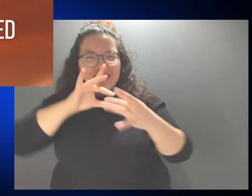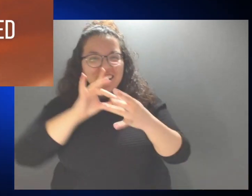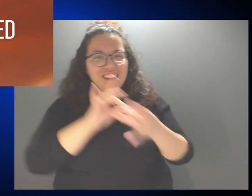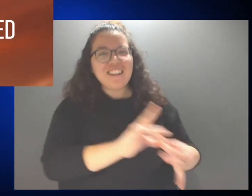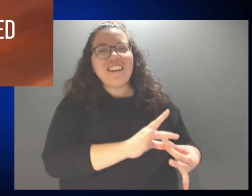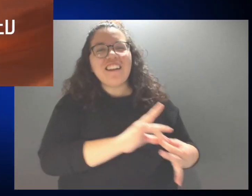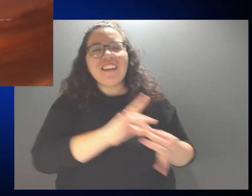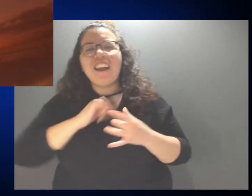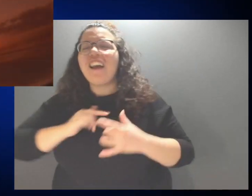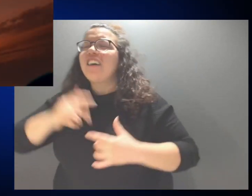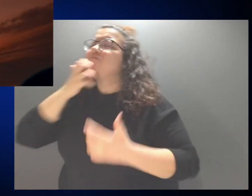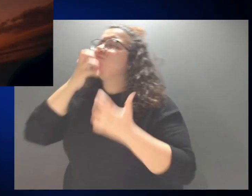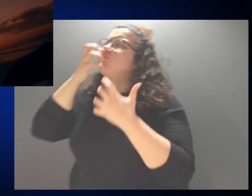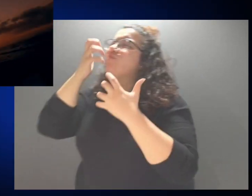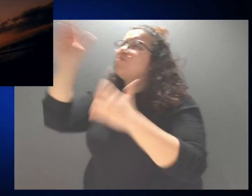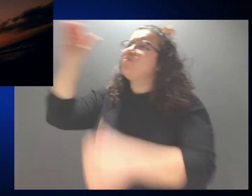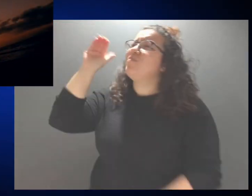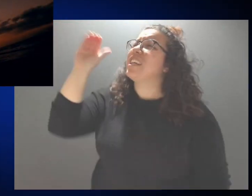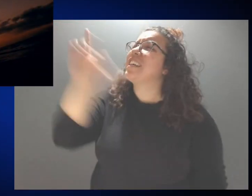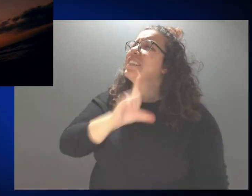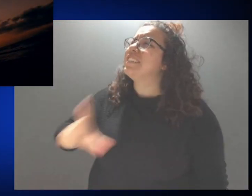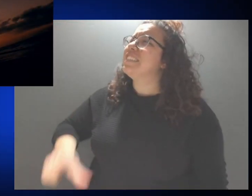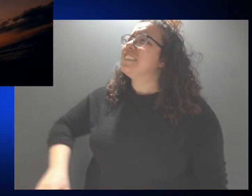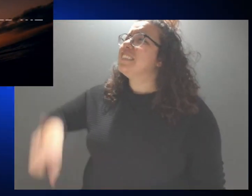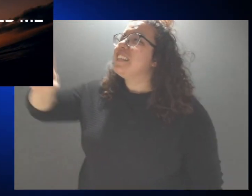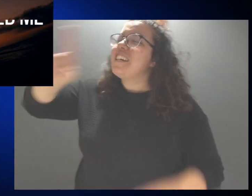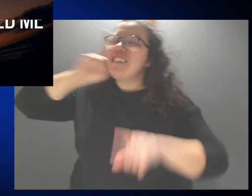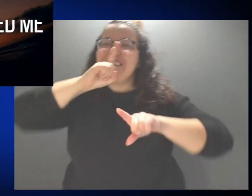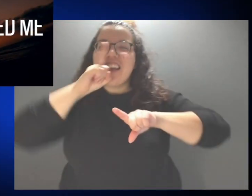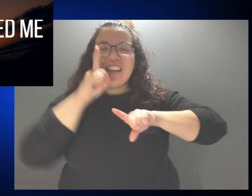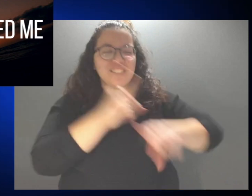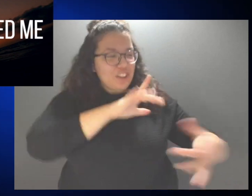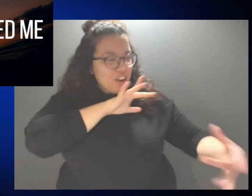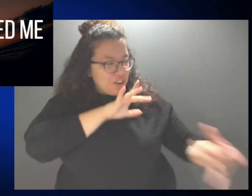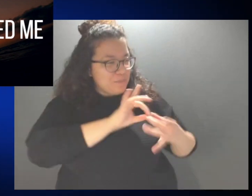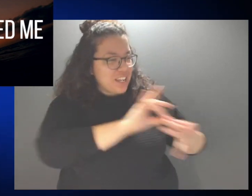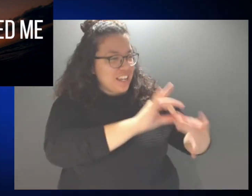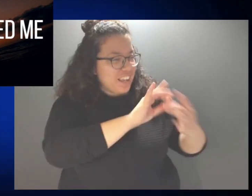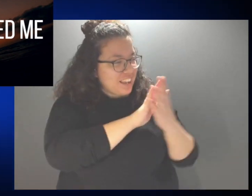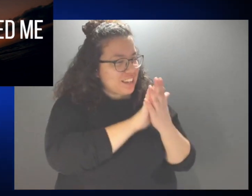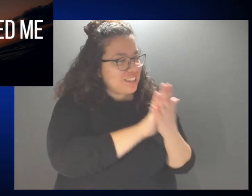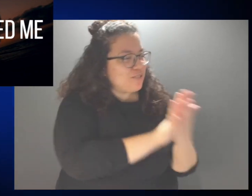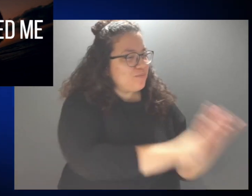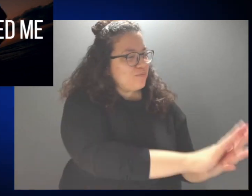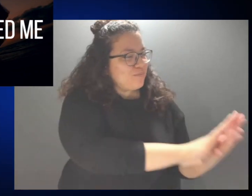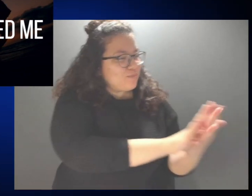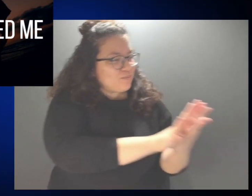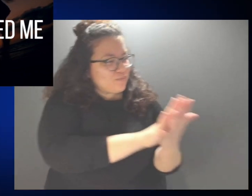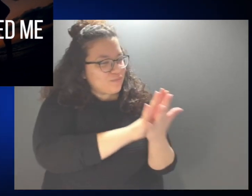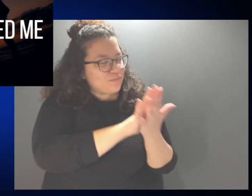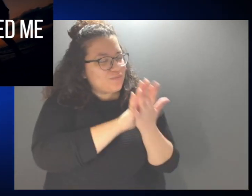answered I sought the Lord And He answered me